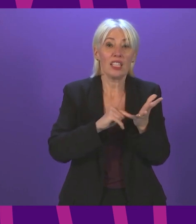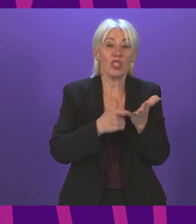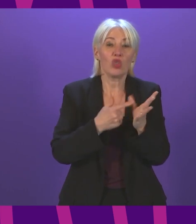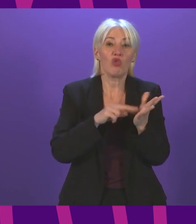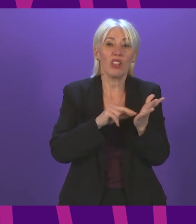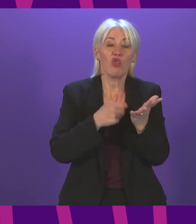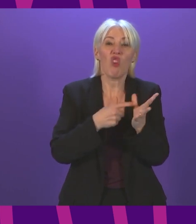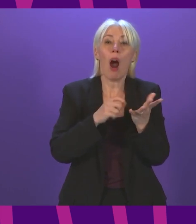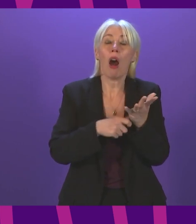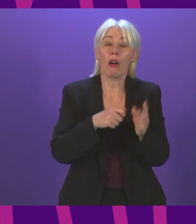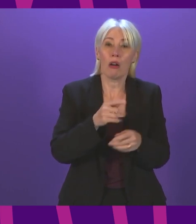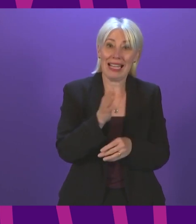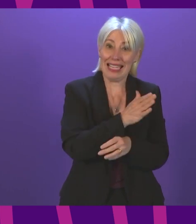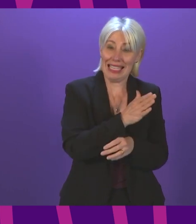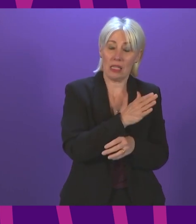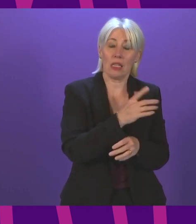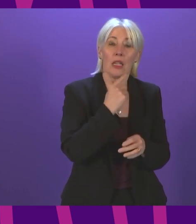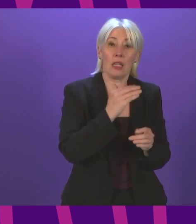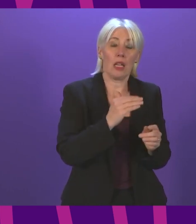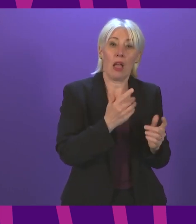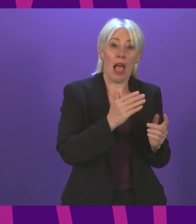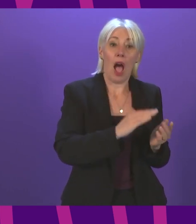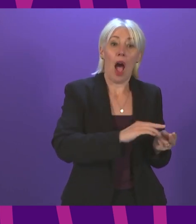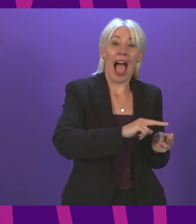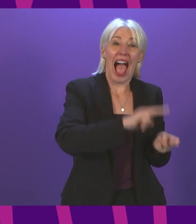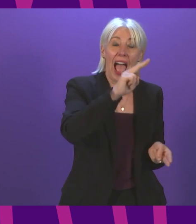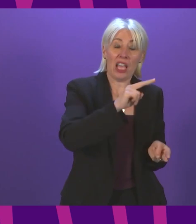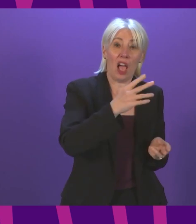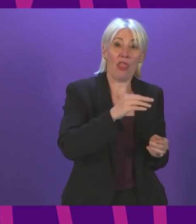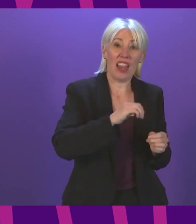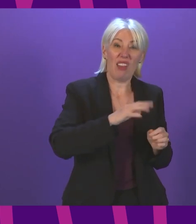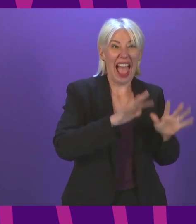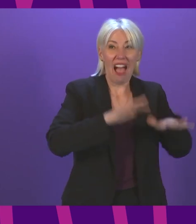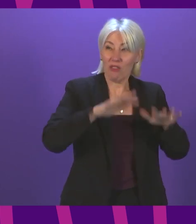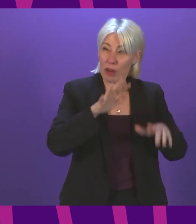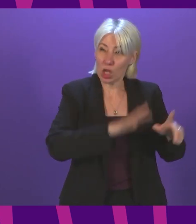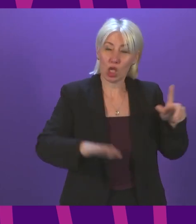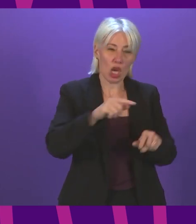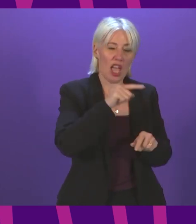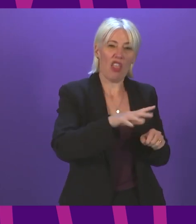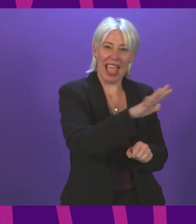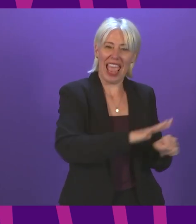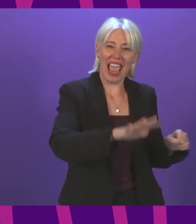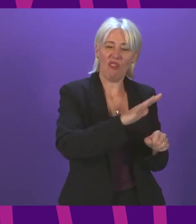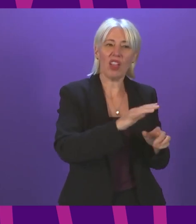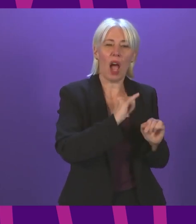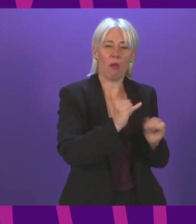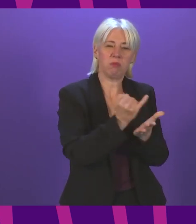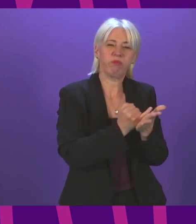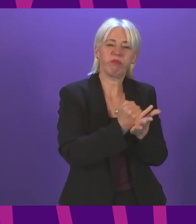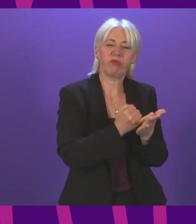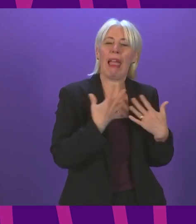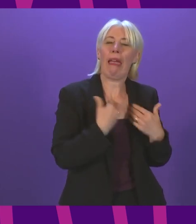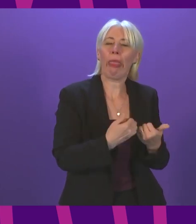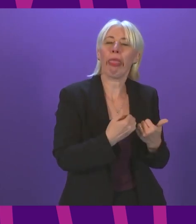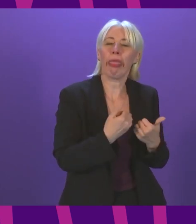rest of Dumfries and Galloway and significantly higher than the Scottish average. The prevalence of poor lung health in the area may be one of the contributing factors.